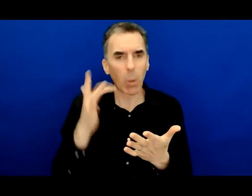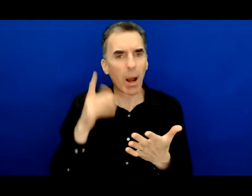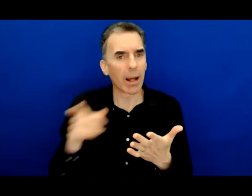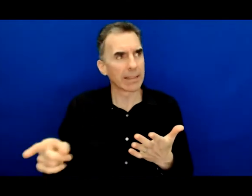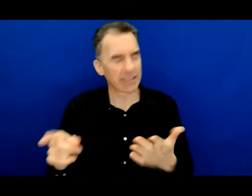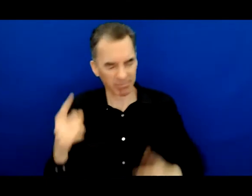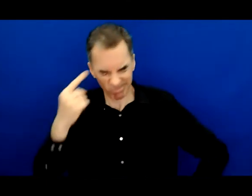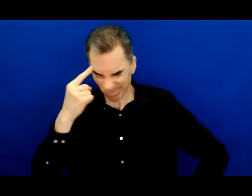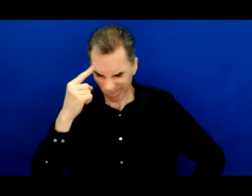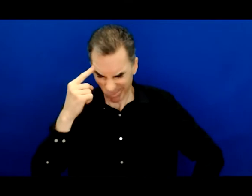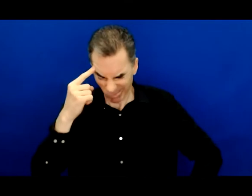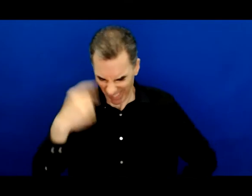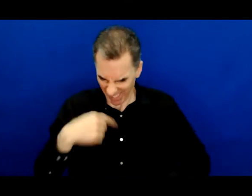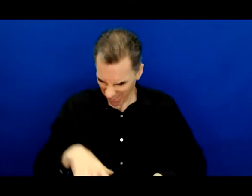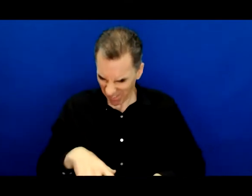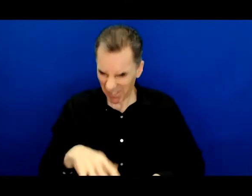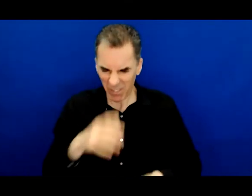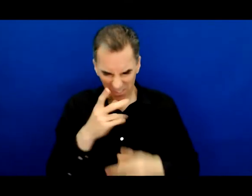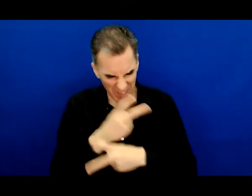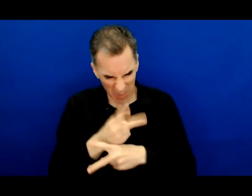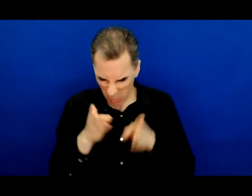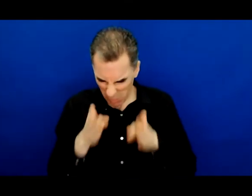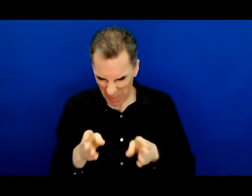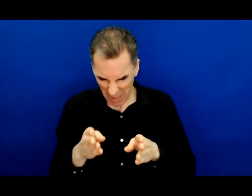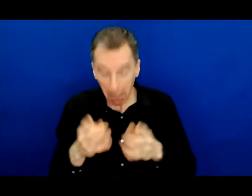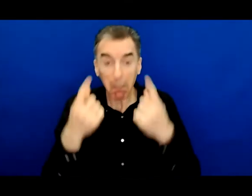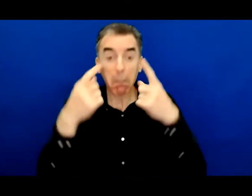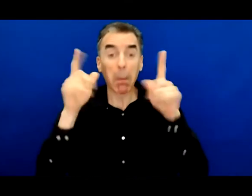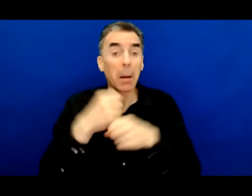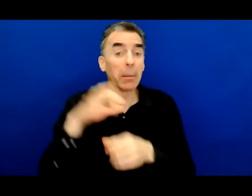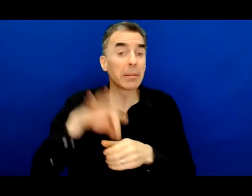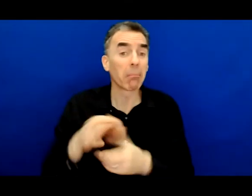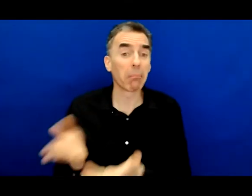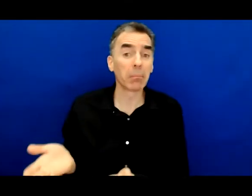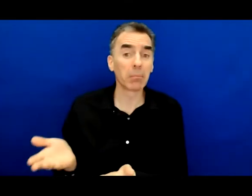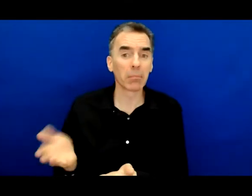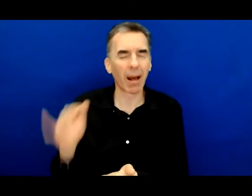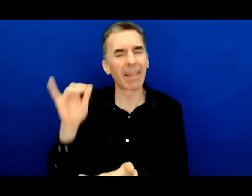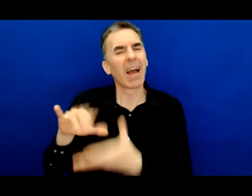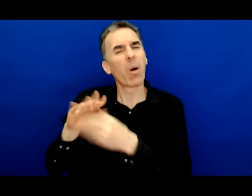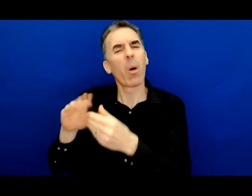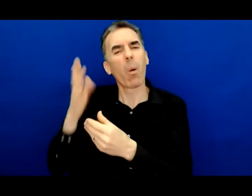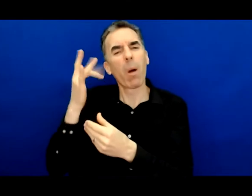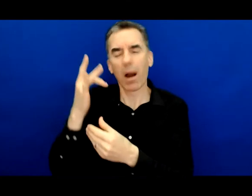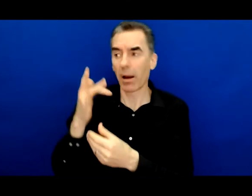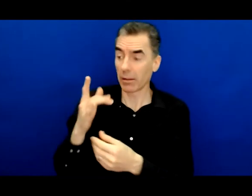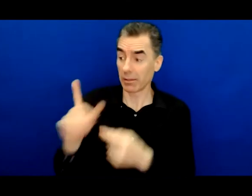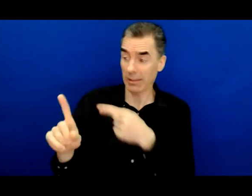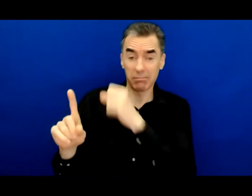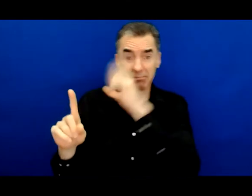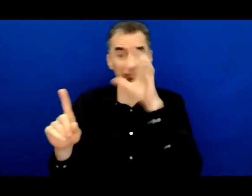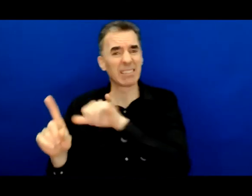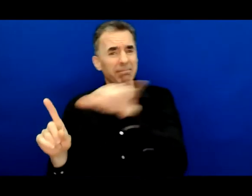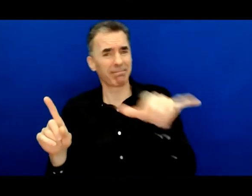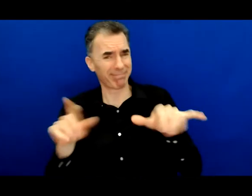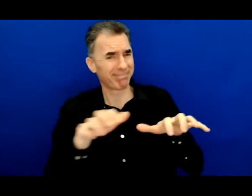I tell that story over and over again and I hold it really closely because Arthur's story is the story of millions of us. Each with their own world of